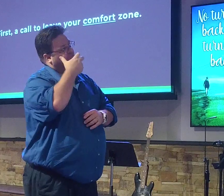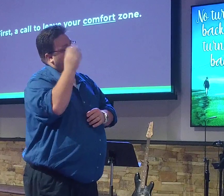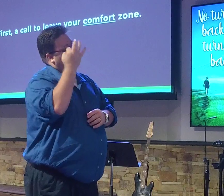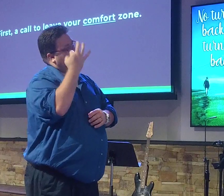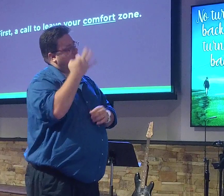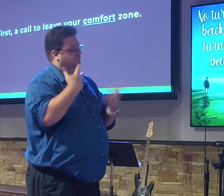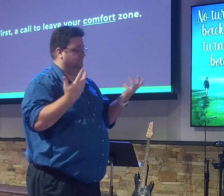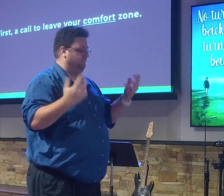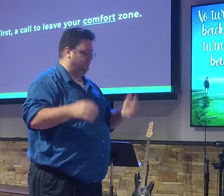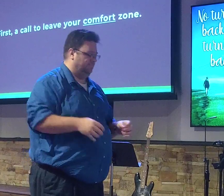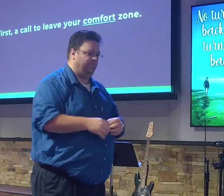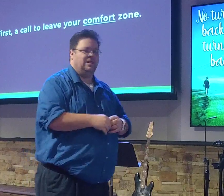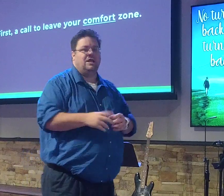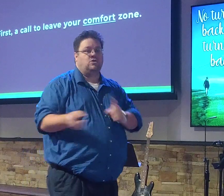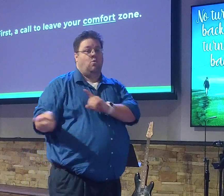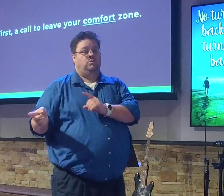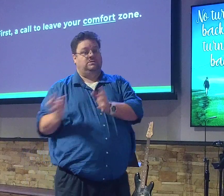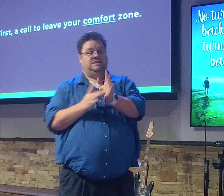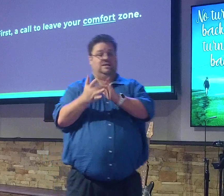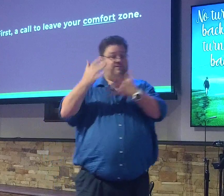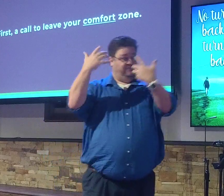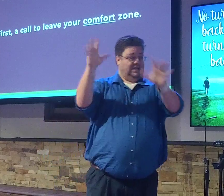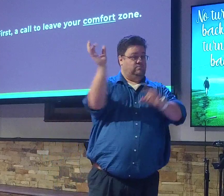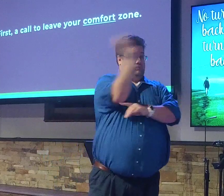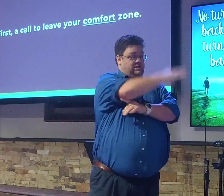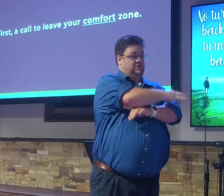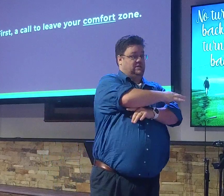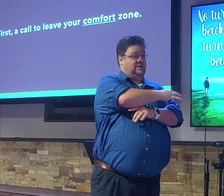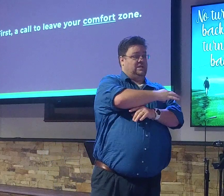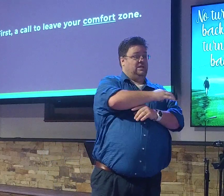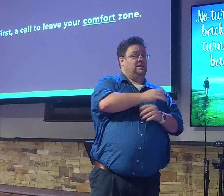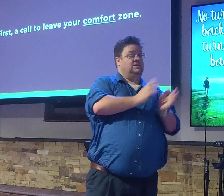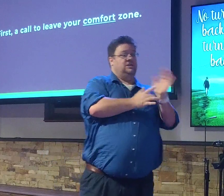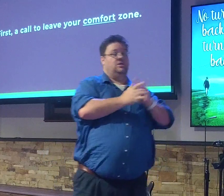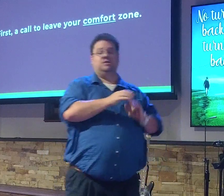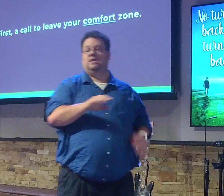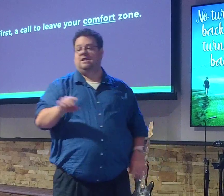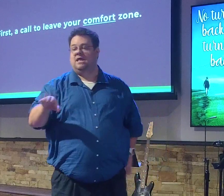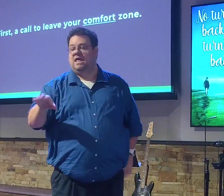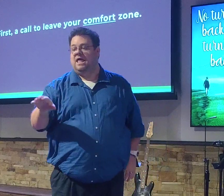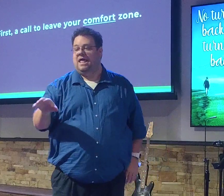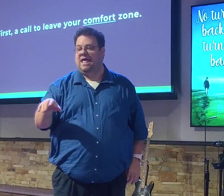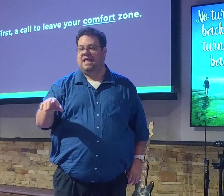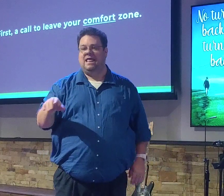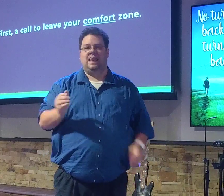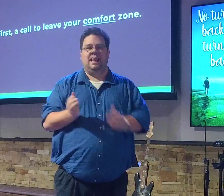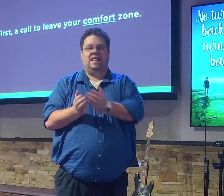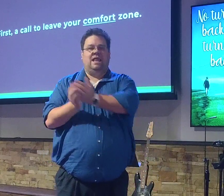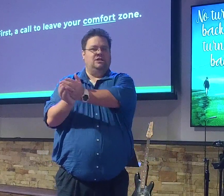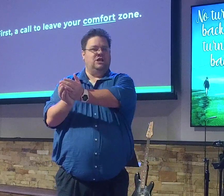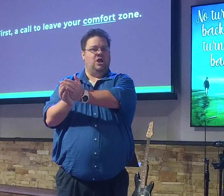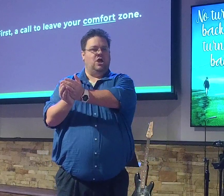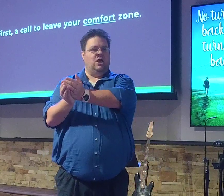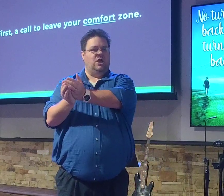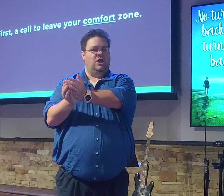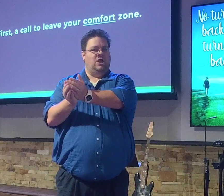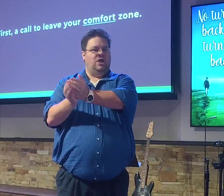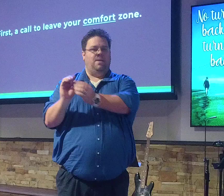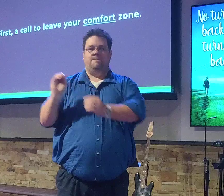when Jesus was done, you know, speaking, he said to Simon, launch out where? Into the deep.